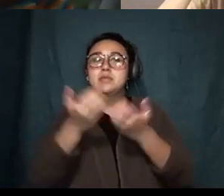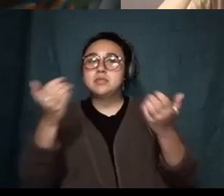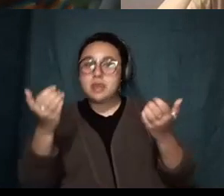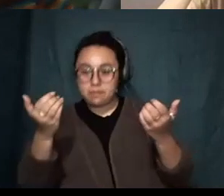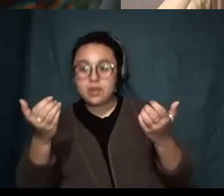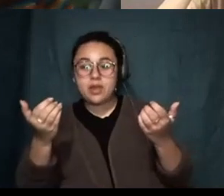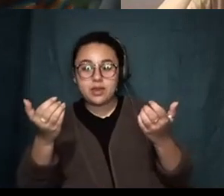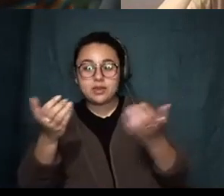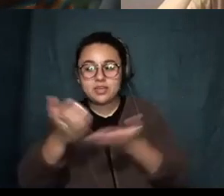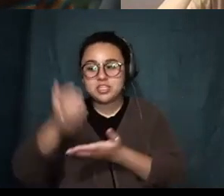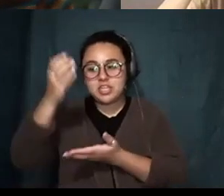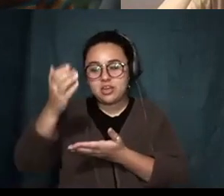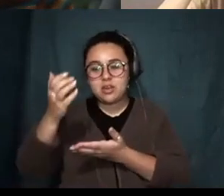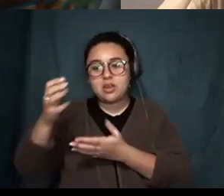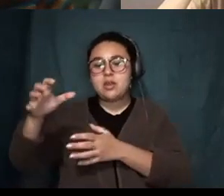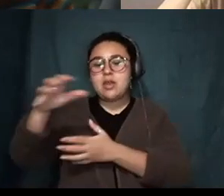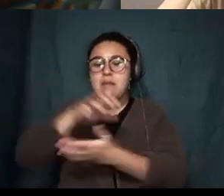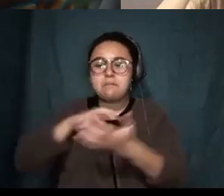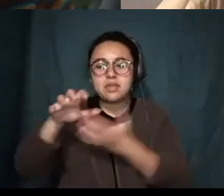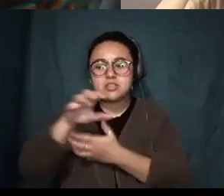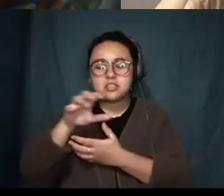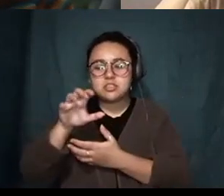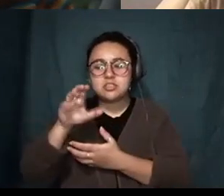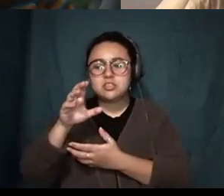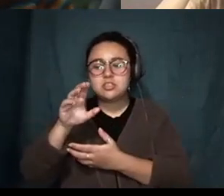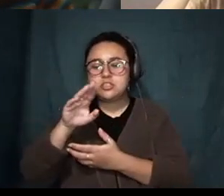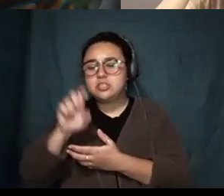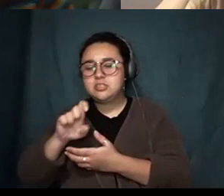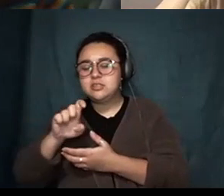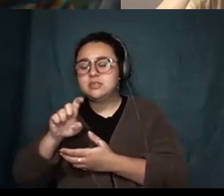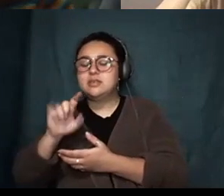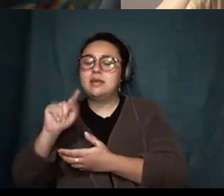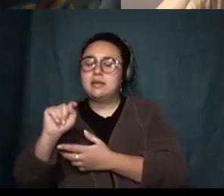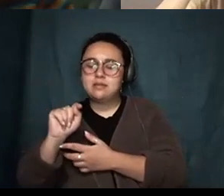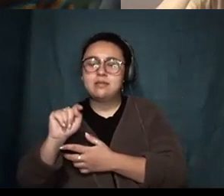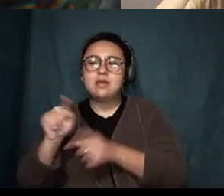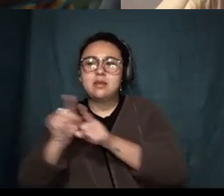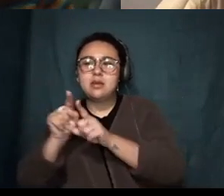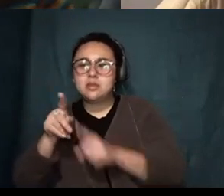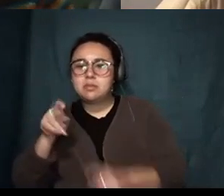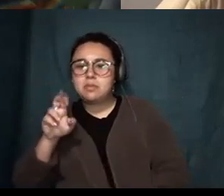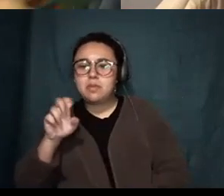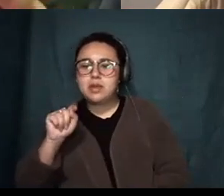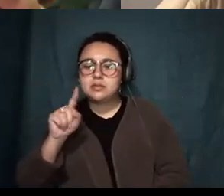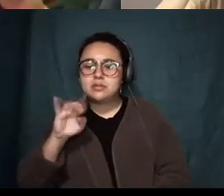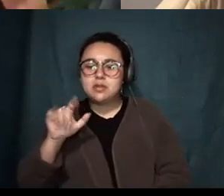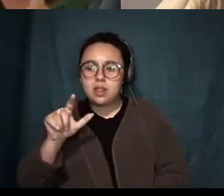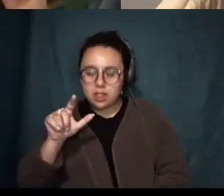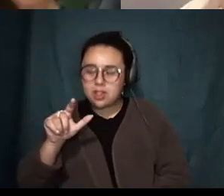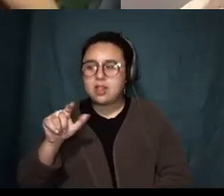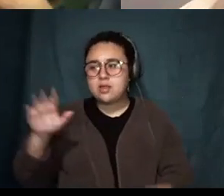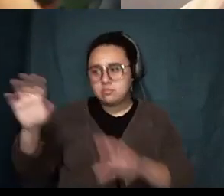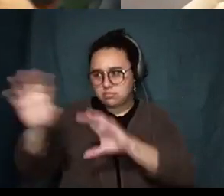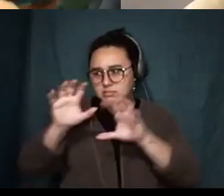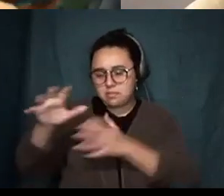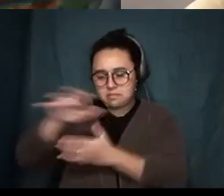sort of local brand like spicy pretzels um so so what I'm actually sustained by and running on is